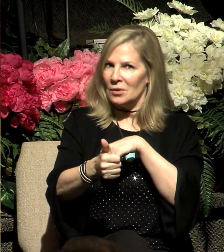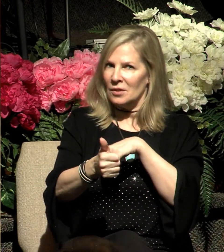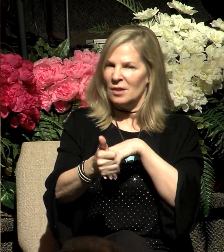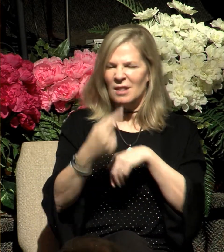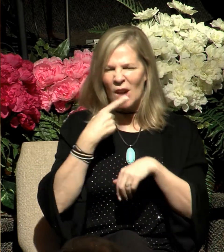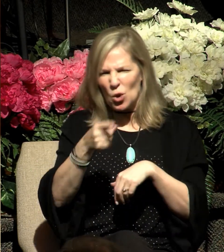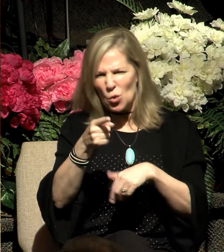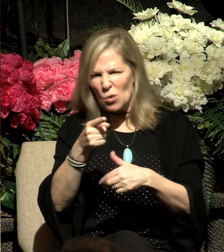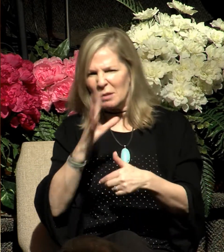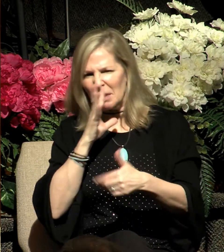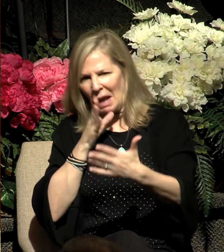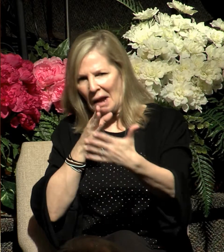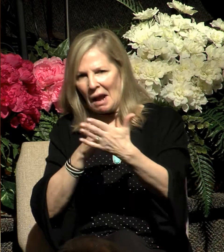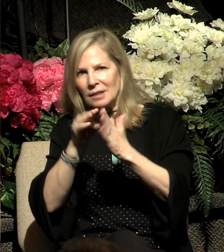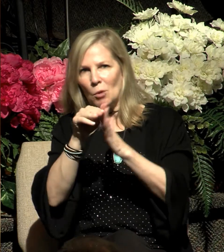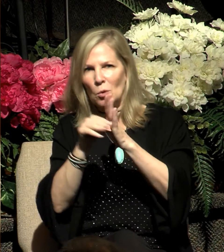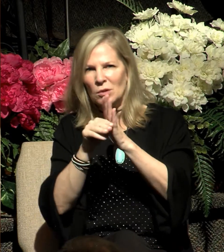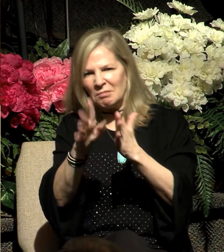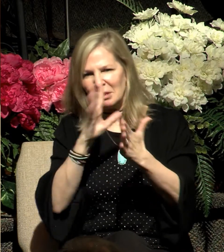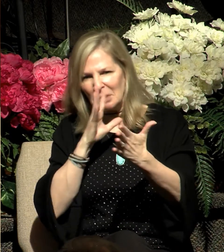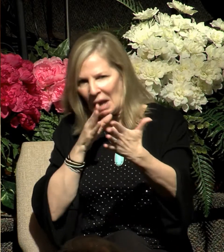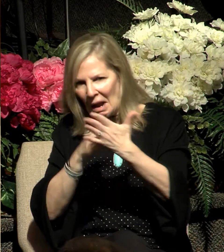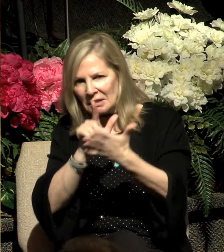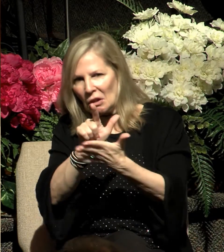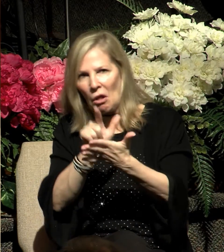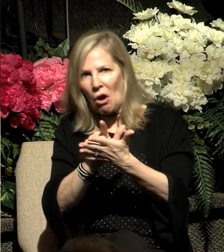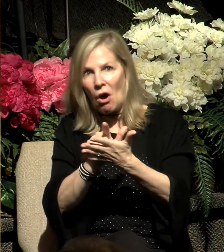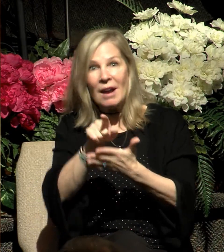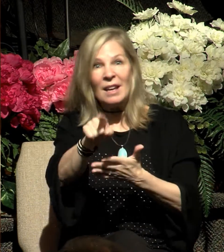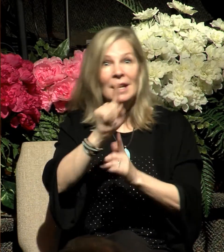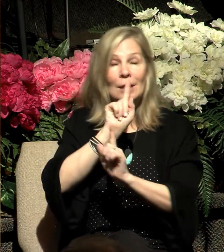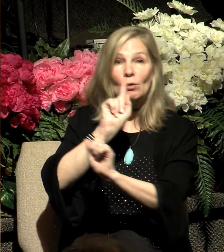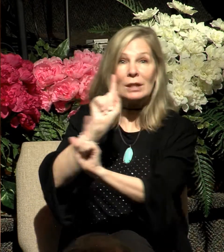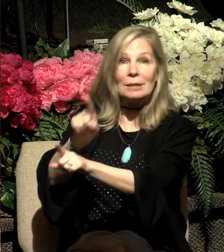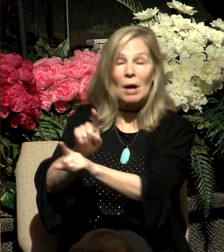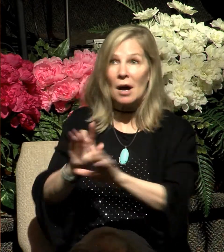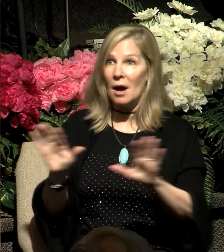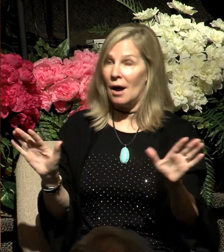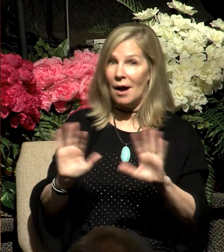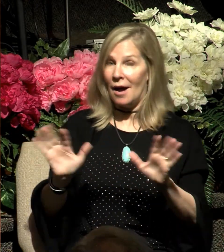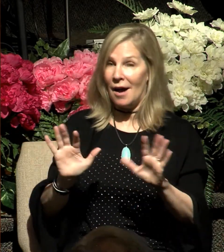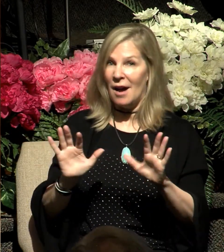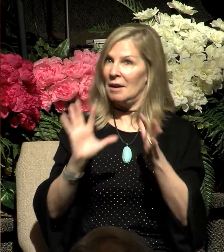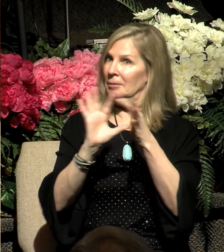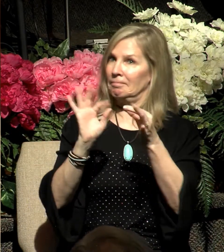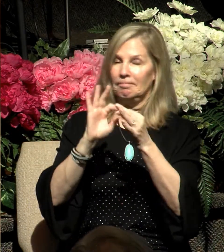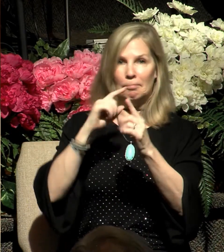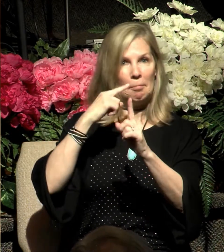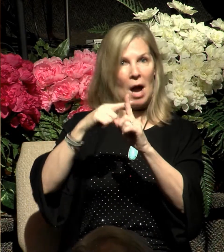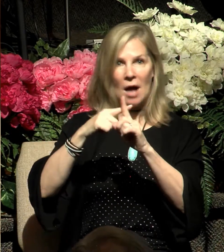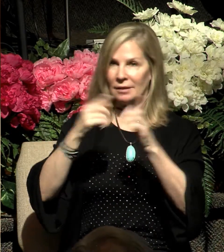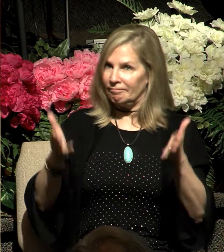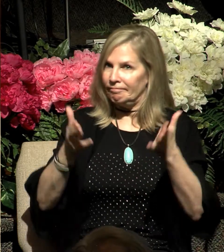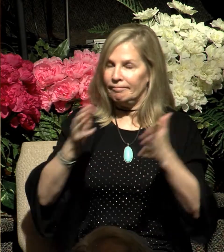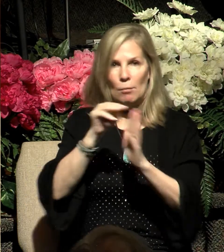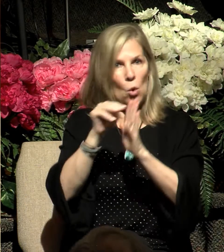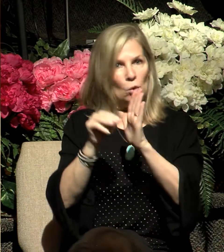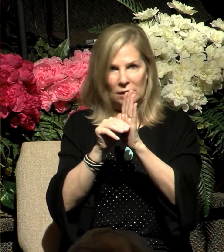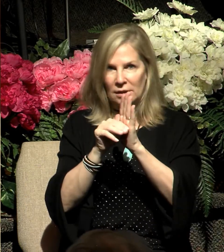Stephen defends himself by saying only positive things about Moses. He divides Moses' life into